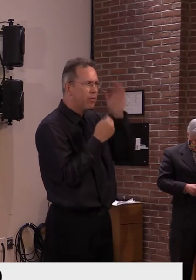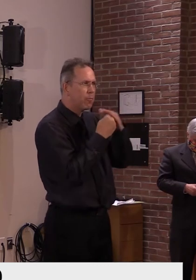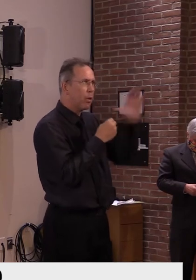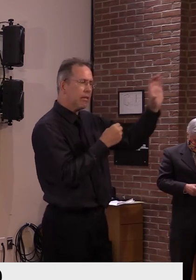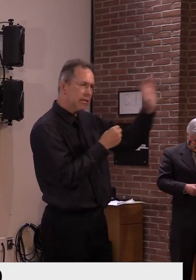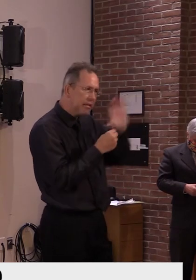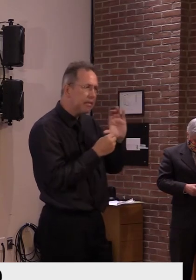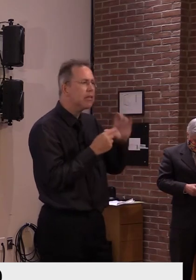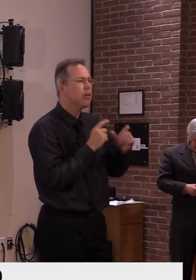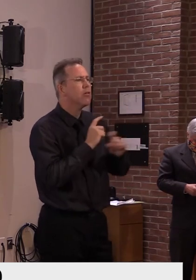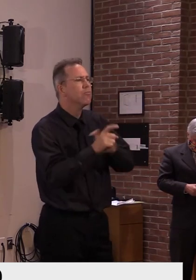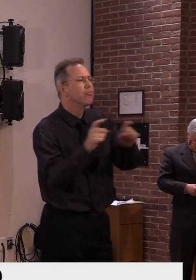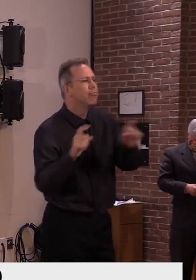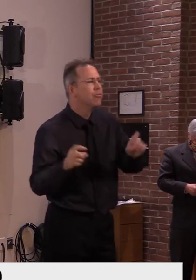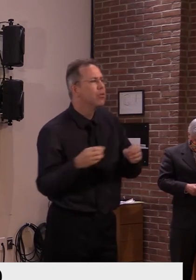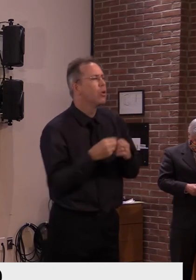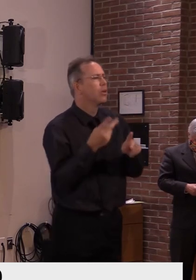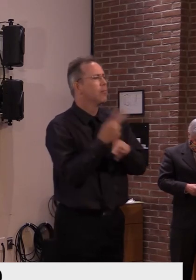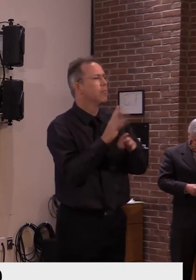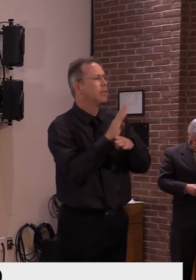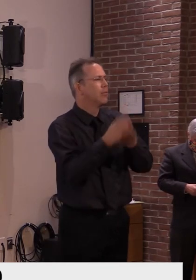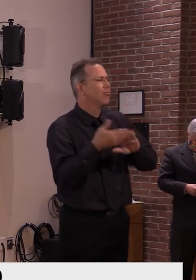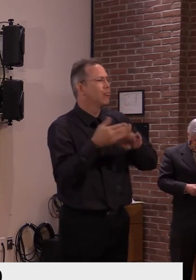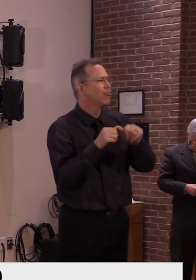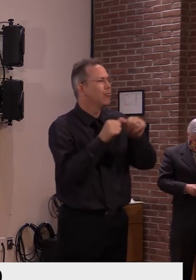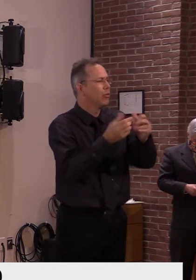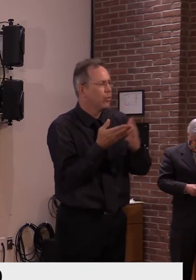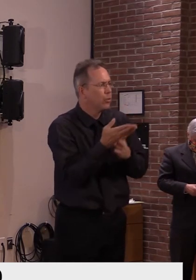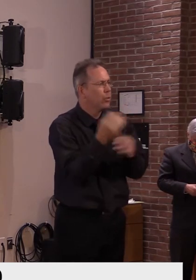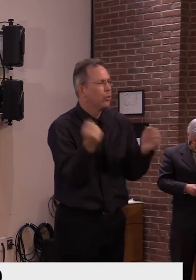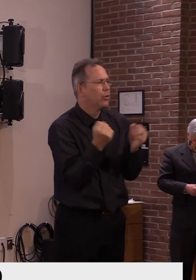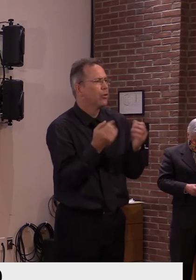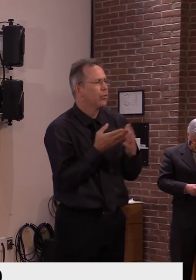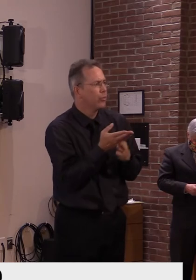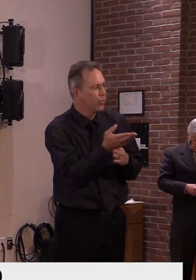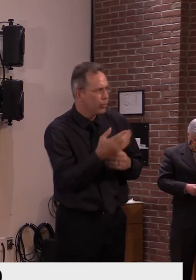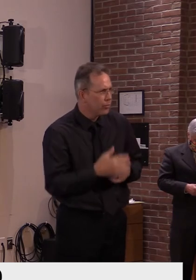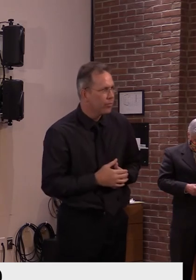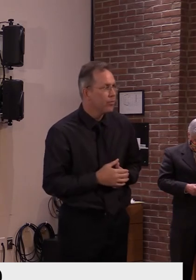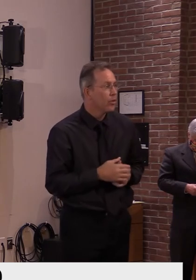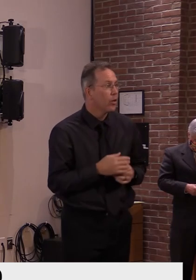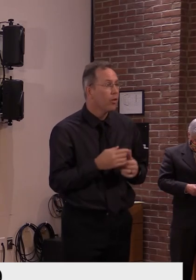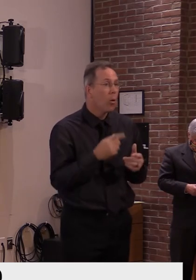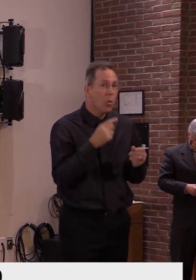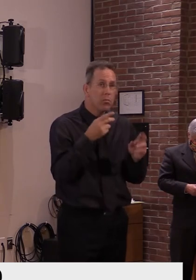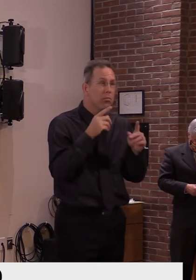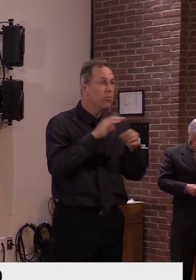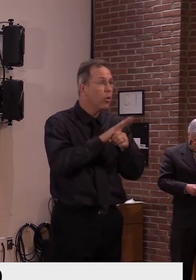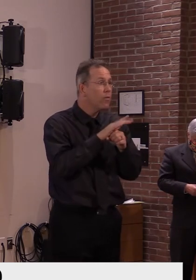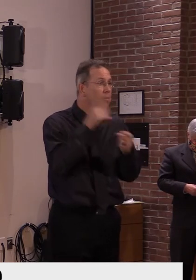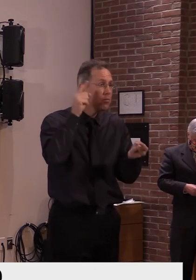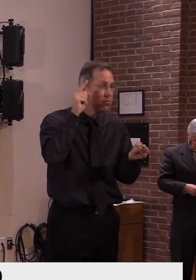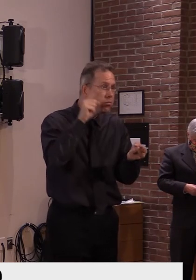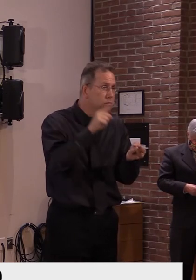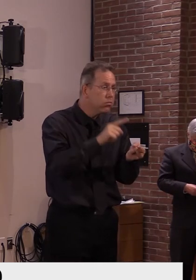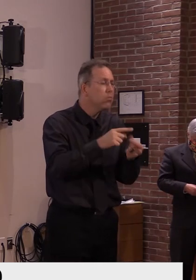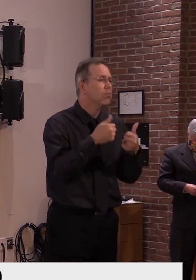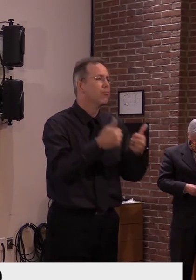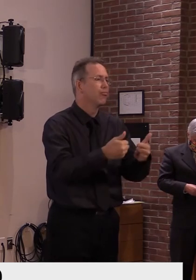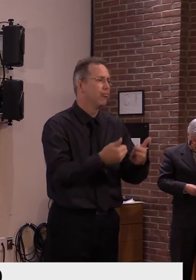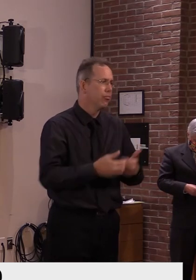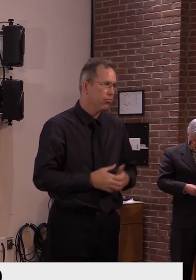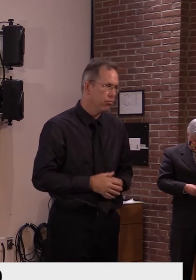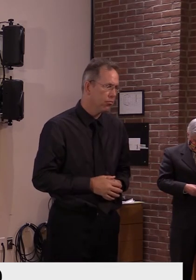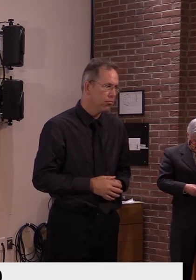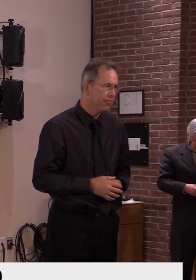uh, as we see the light at the end of the tunnel. All right, thanks. And the other question is about, um, the Department